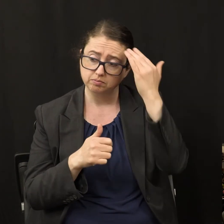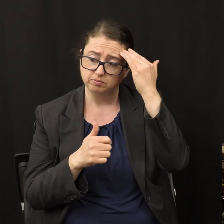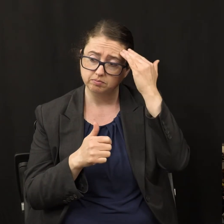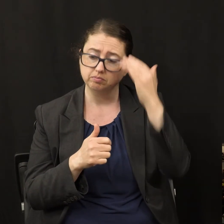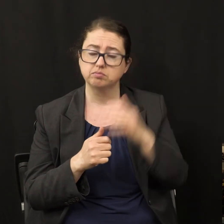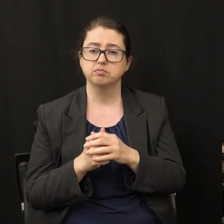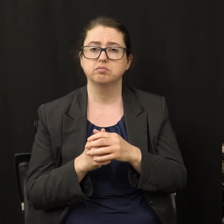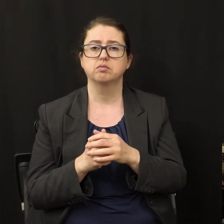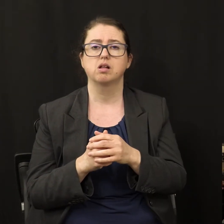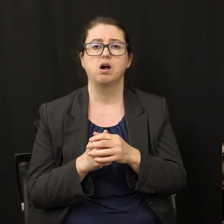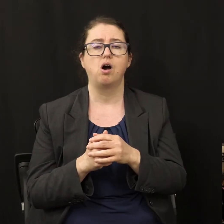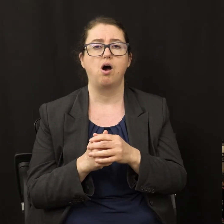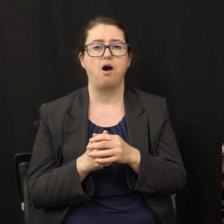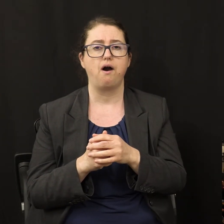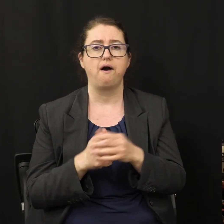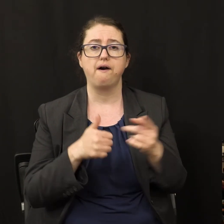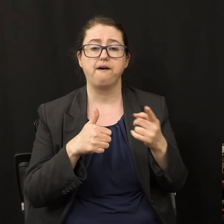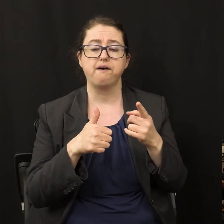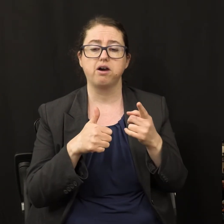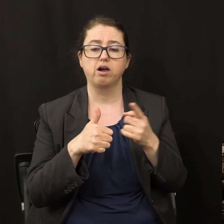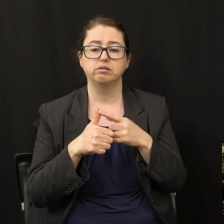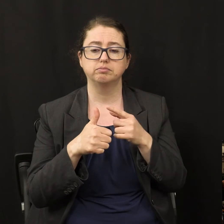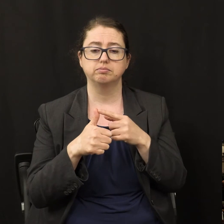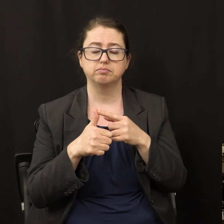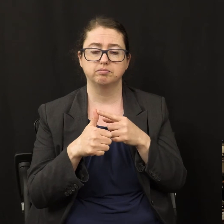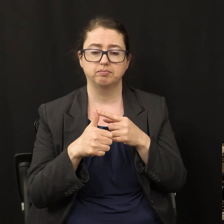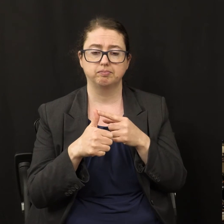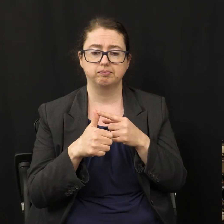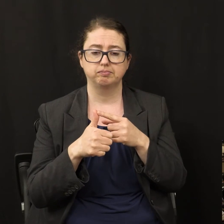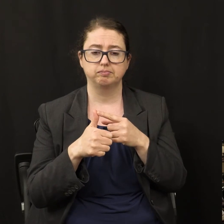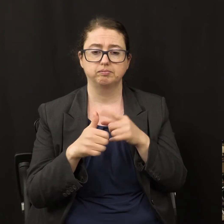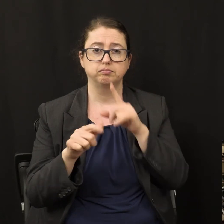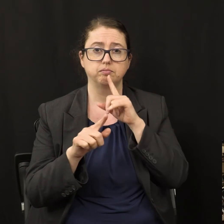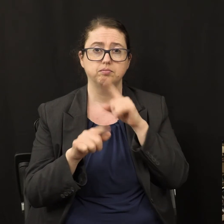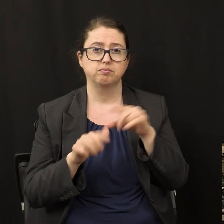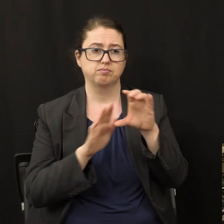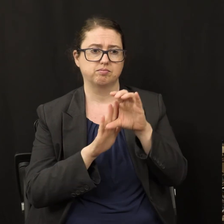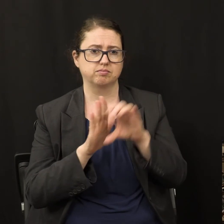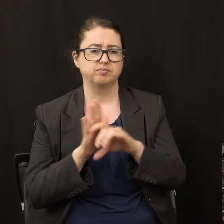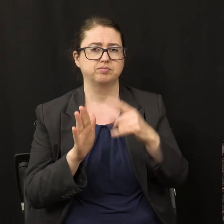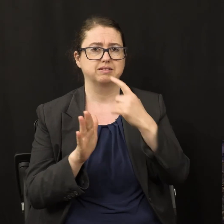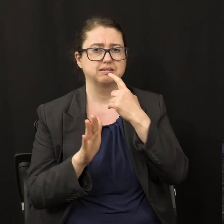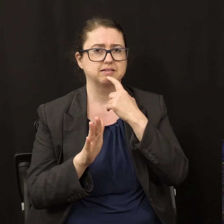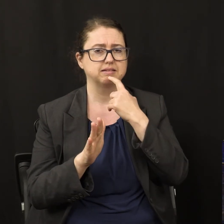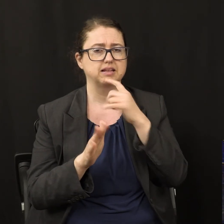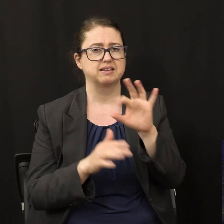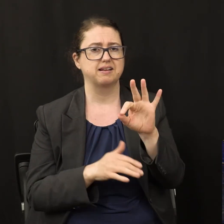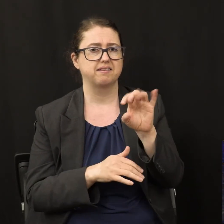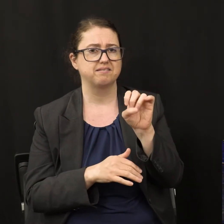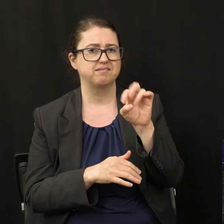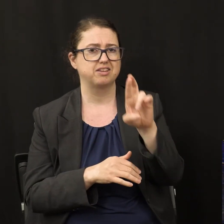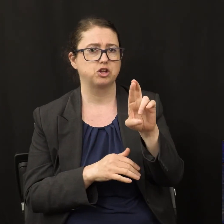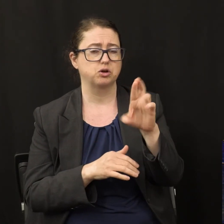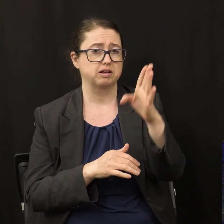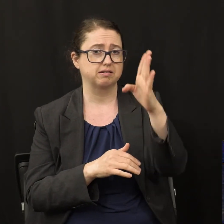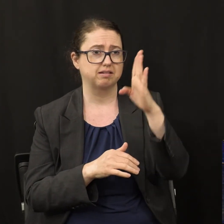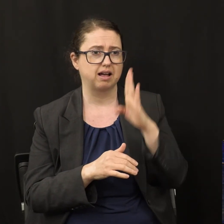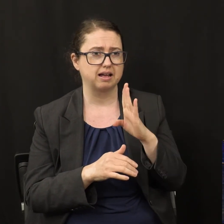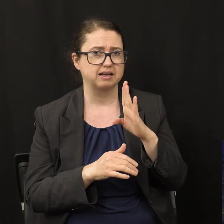The first reason is because of the command that says, fear God. Now, have an entire